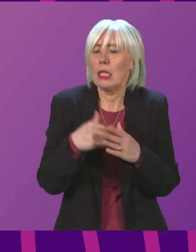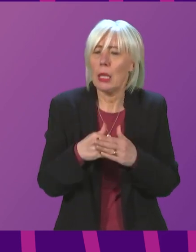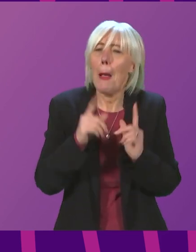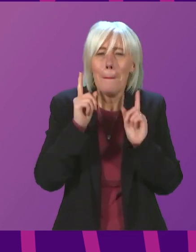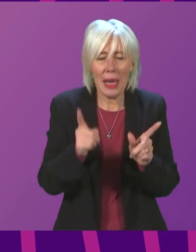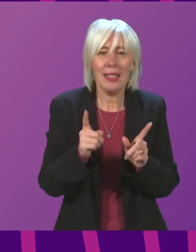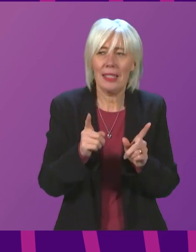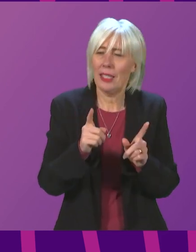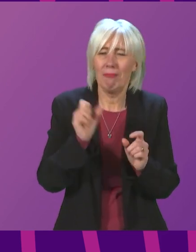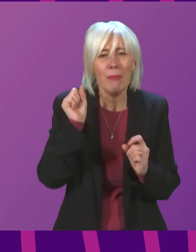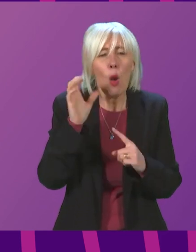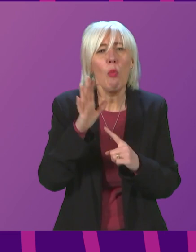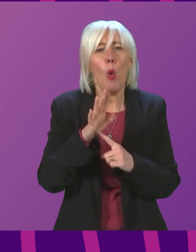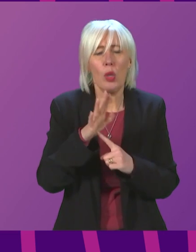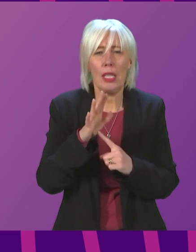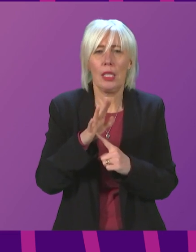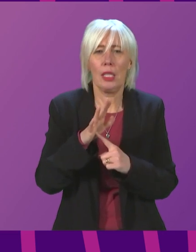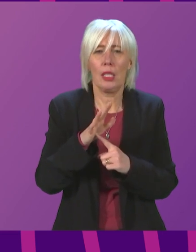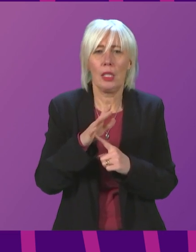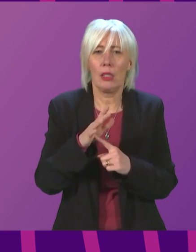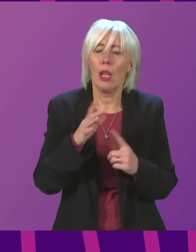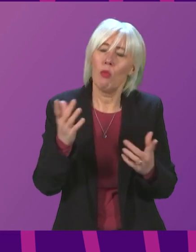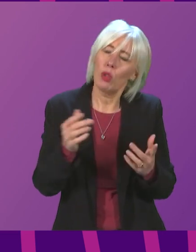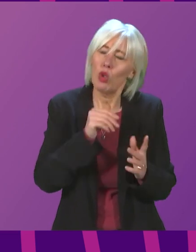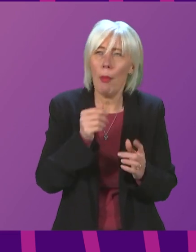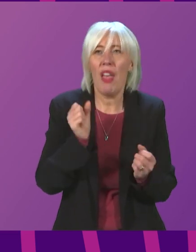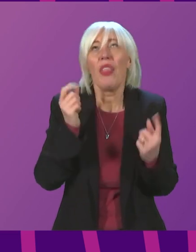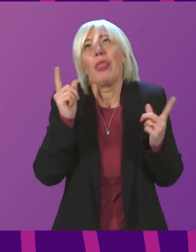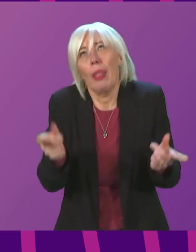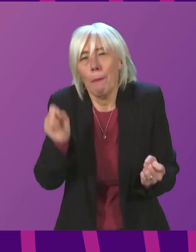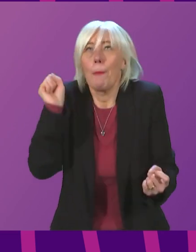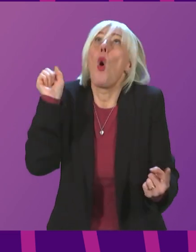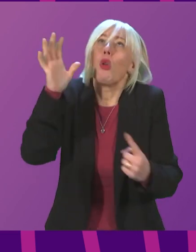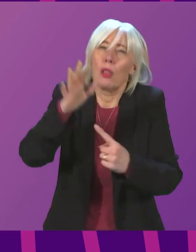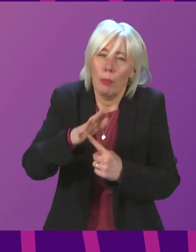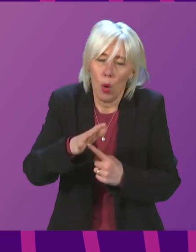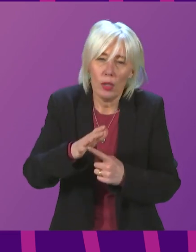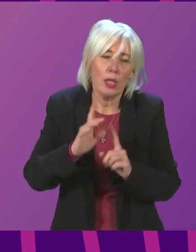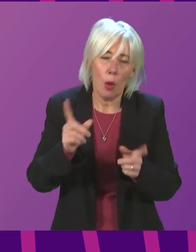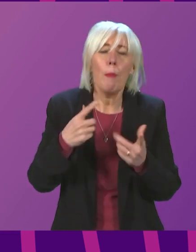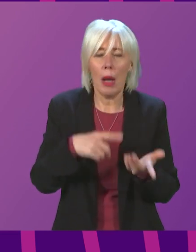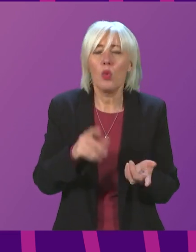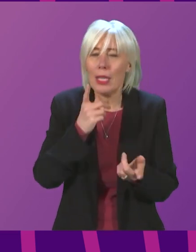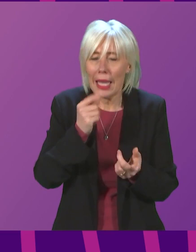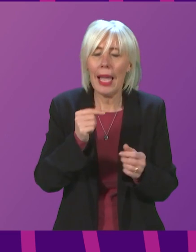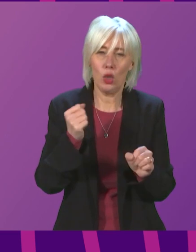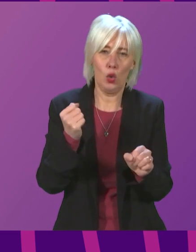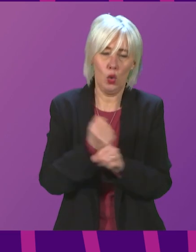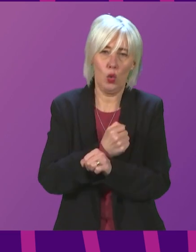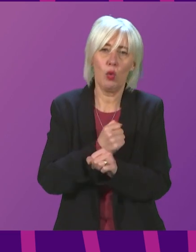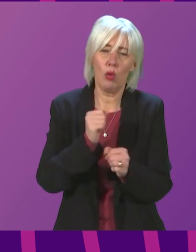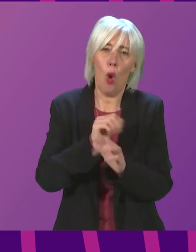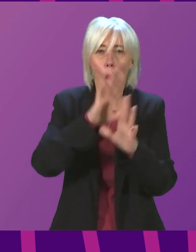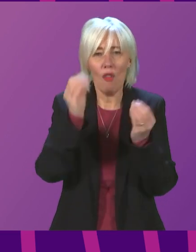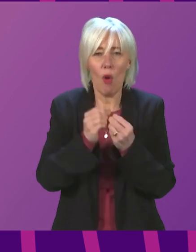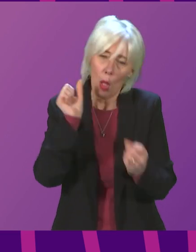point here. The most important thing we can do—well, perhaps not the most important thing, because in the immediate term that is financial assistance—but overall, the